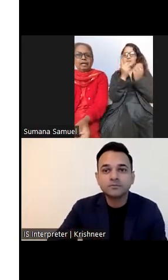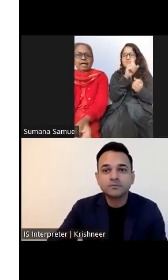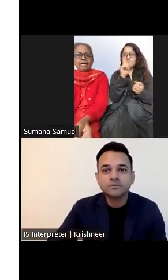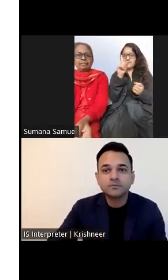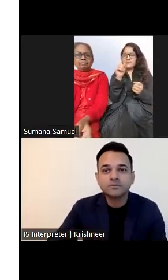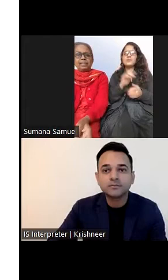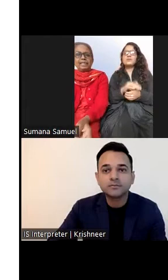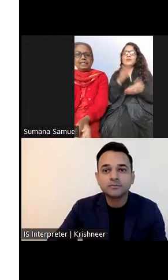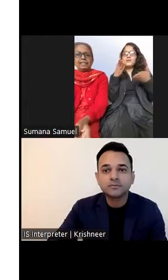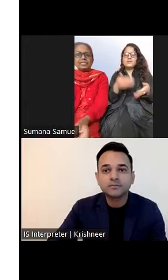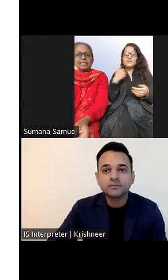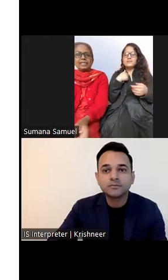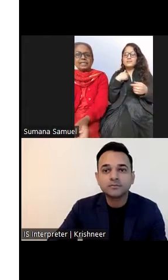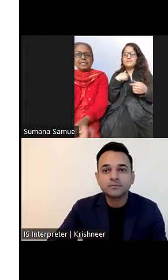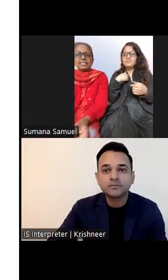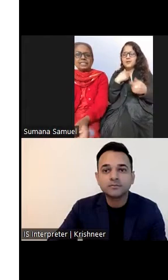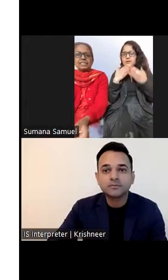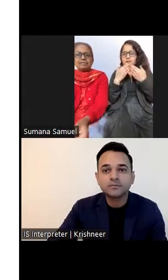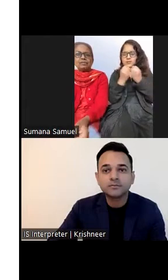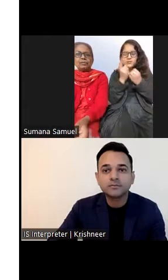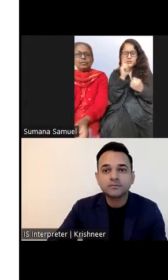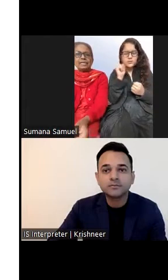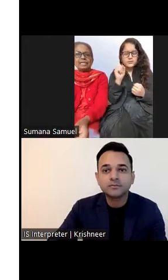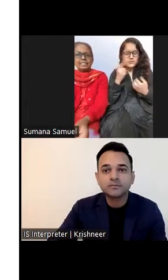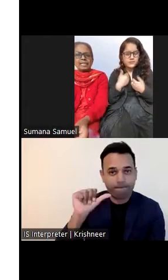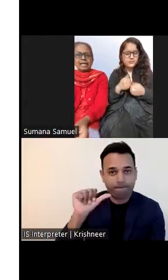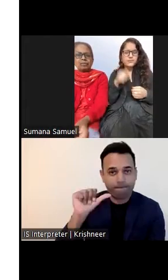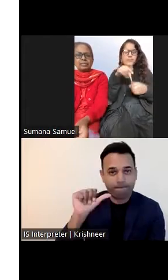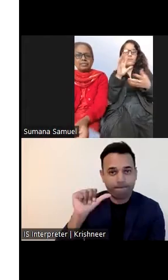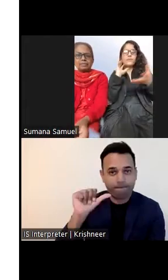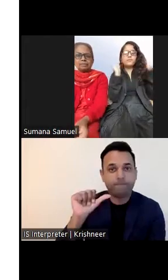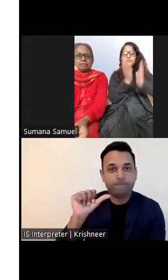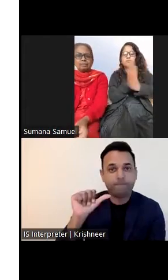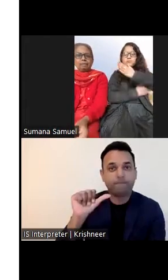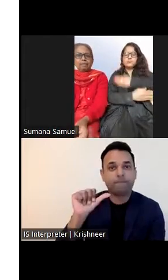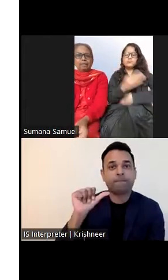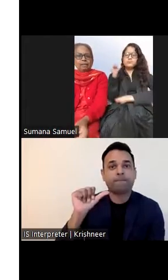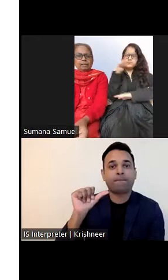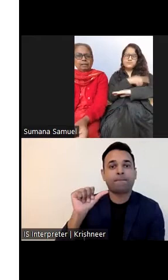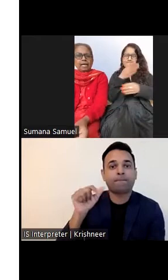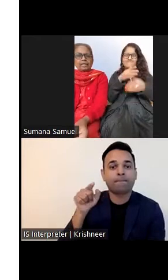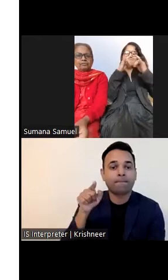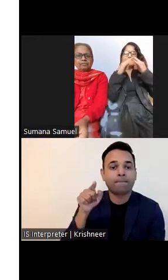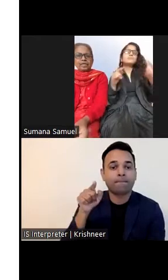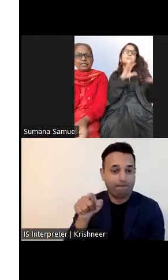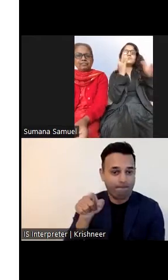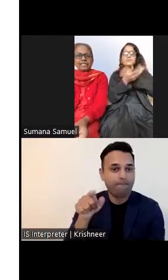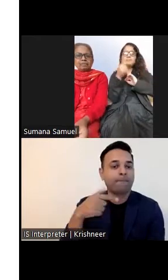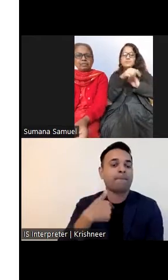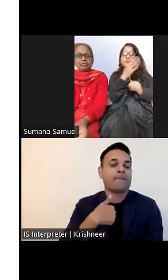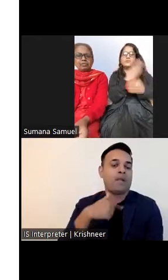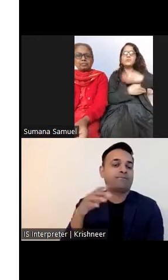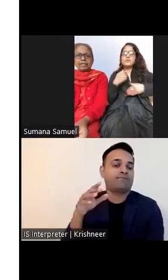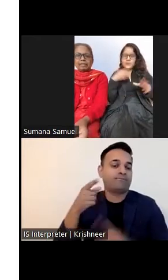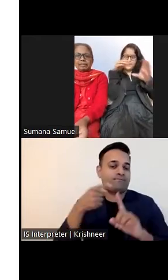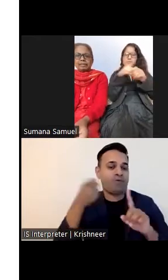I am deafblind and studying in class 11 through Indian Sign Language. Thank you for inviting